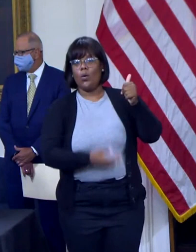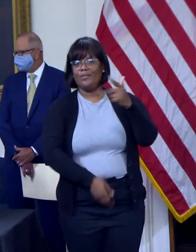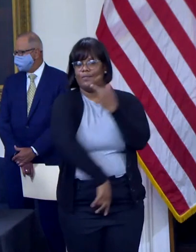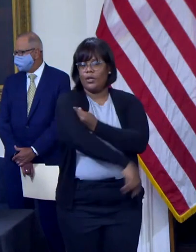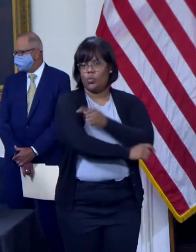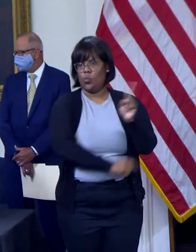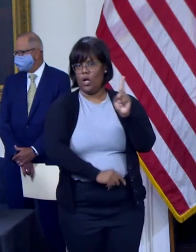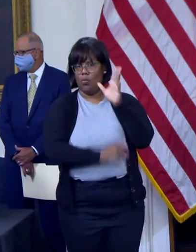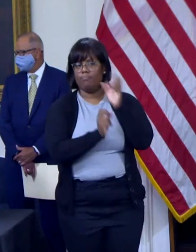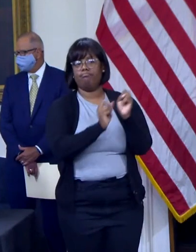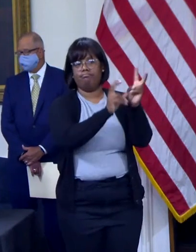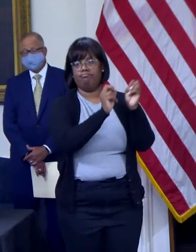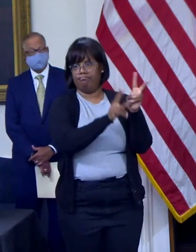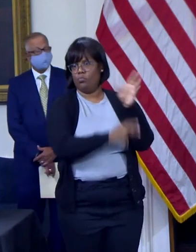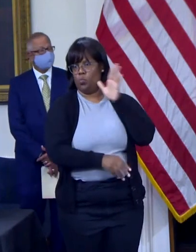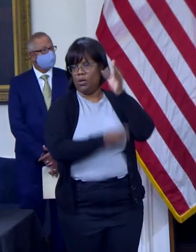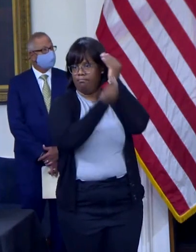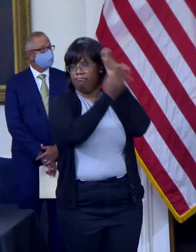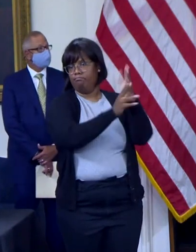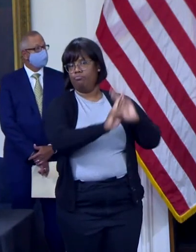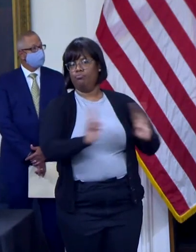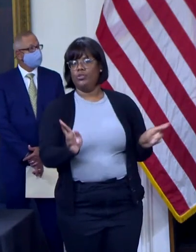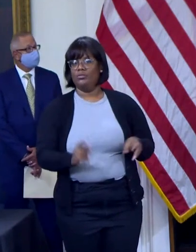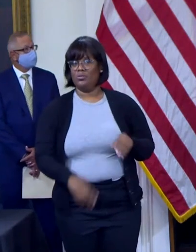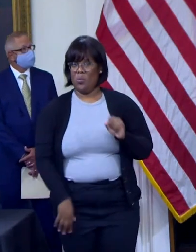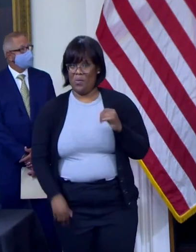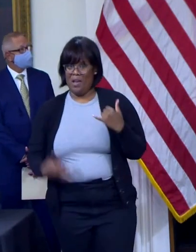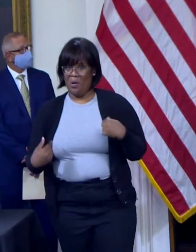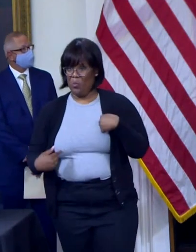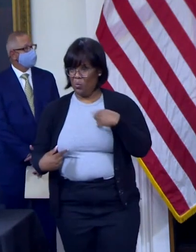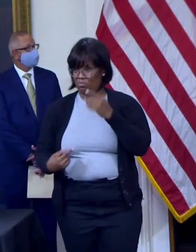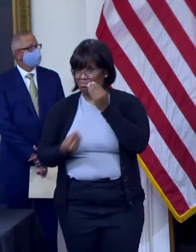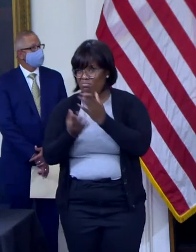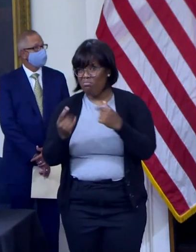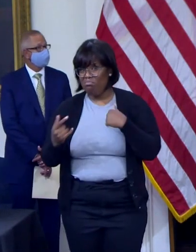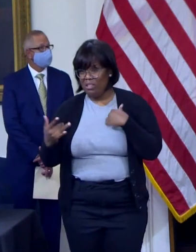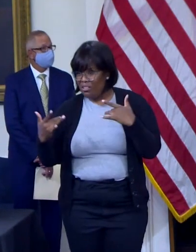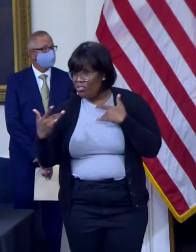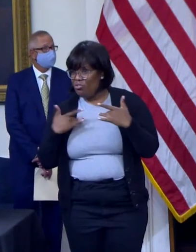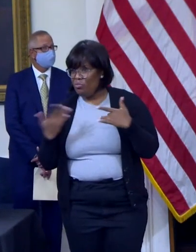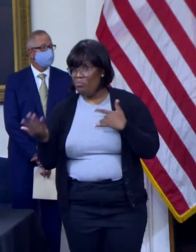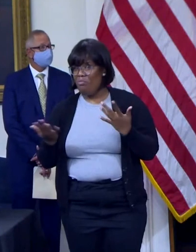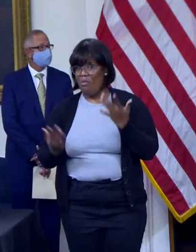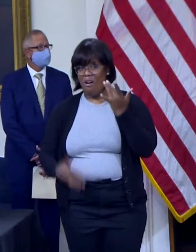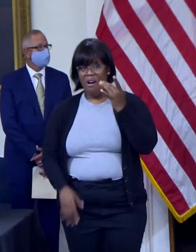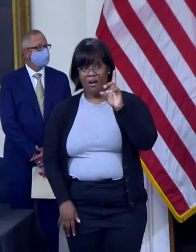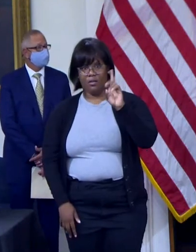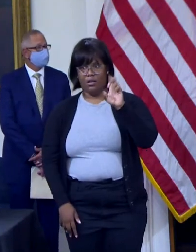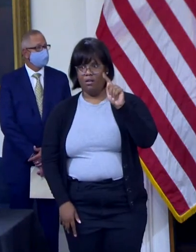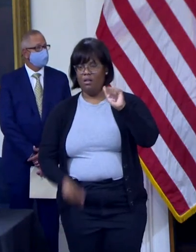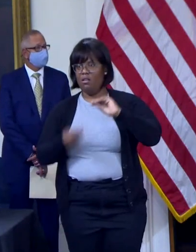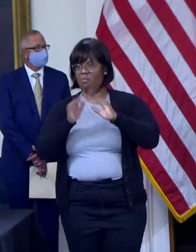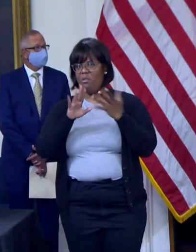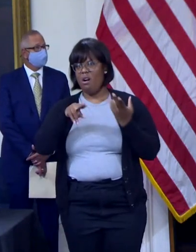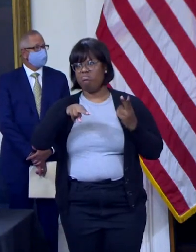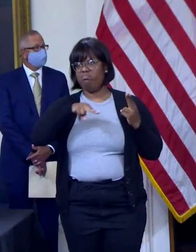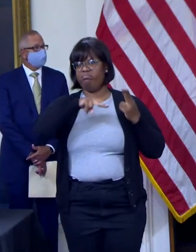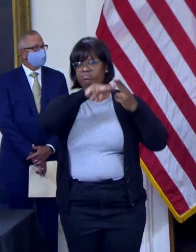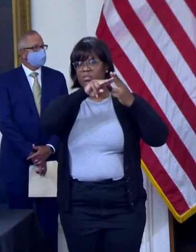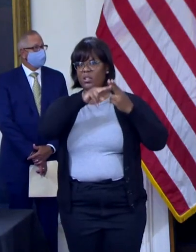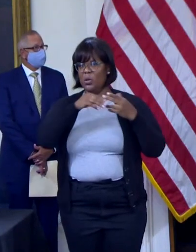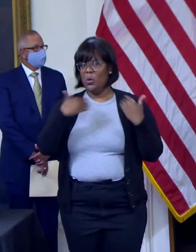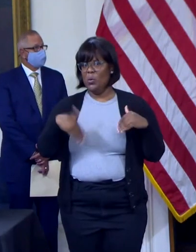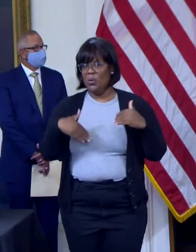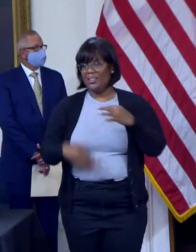concerned that the Delta variant surge has led to an increase in infections among staff at